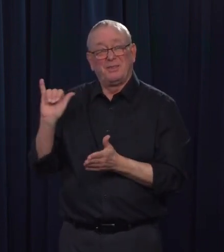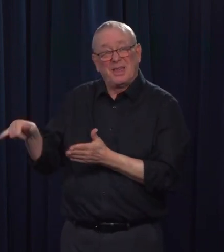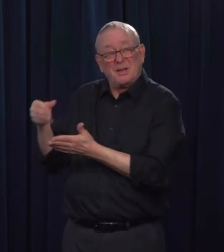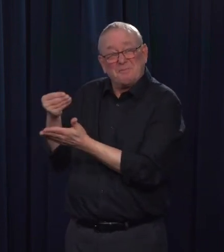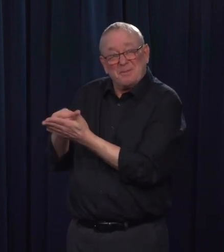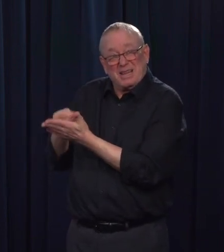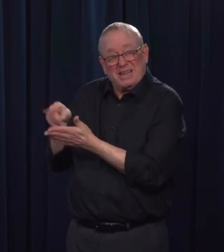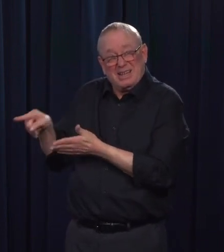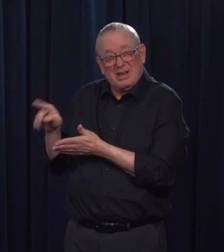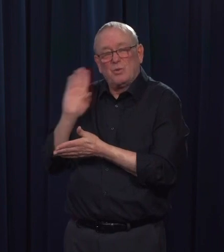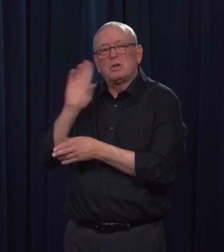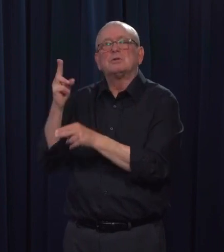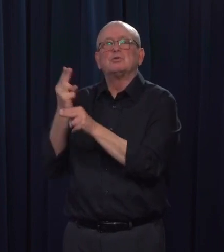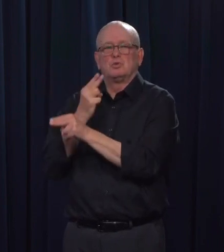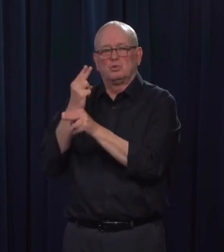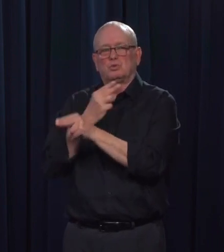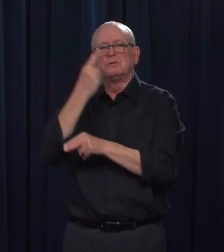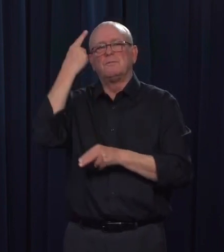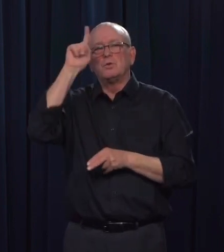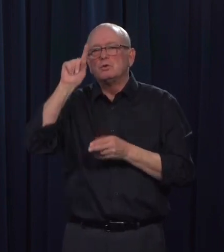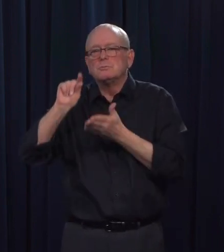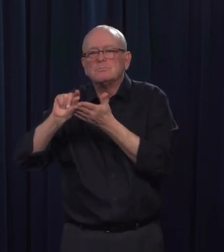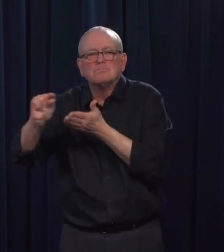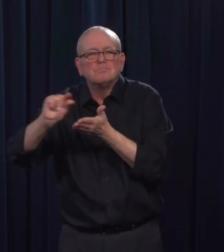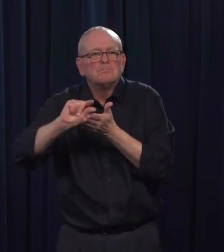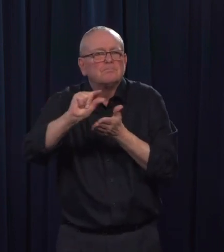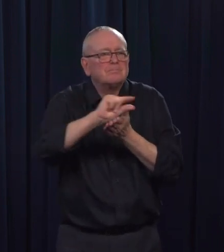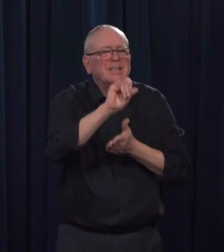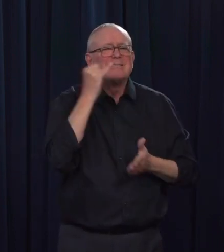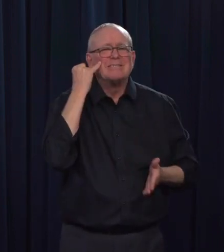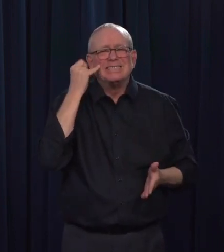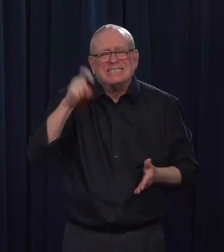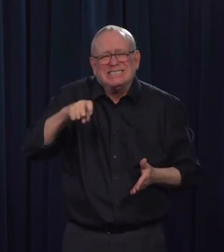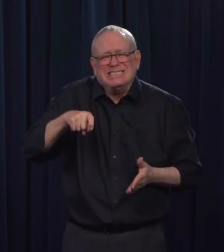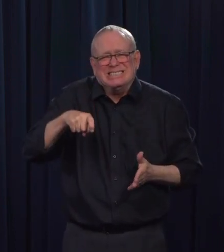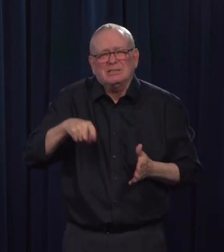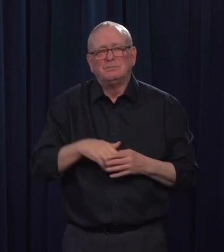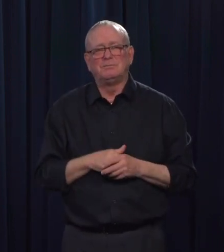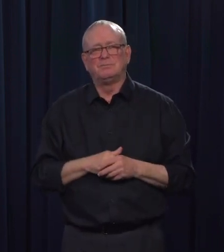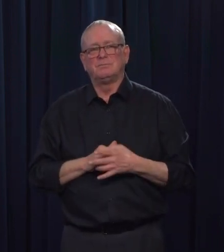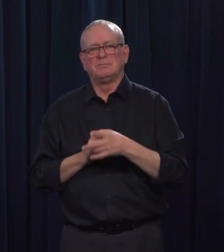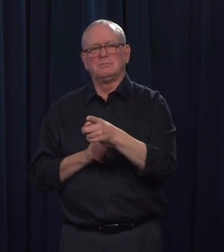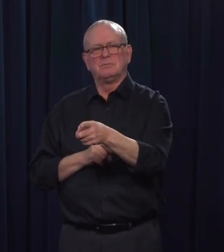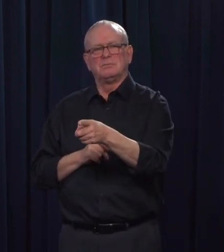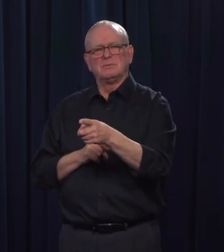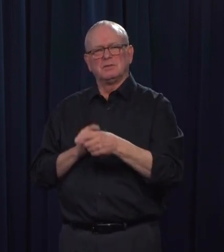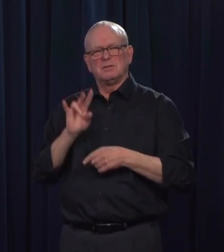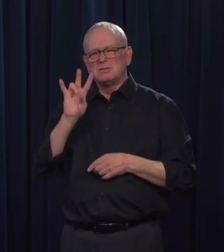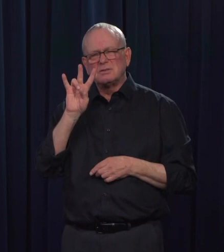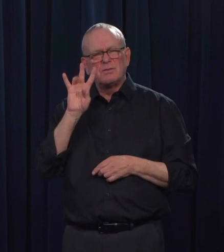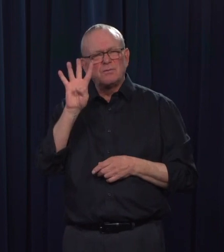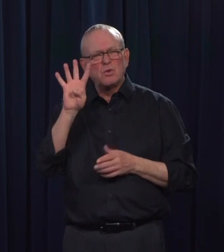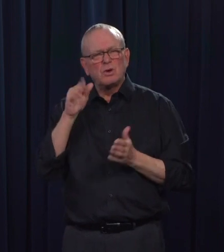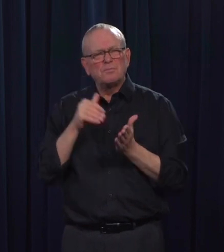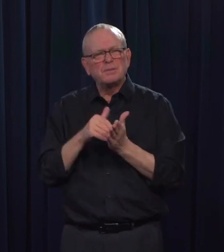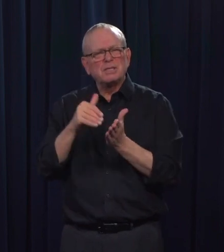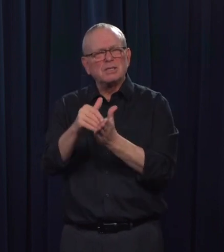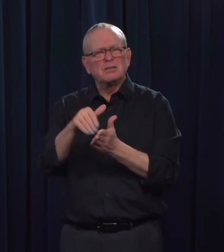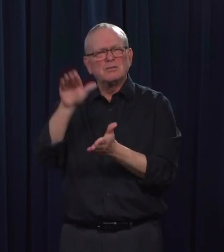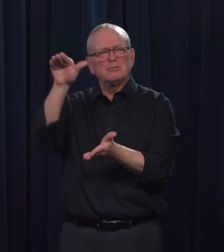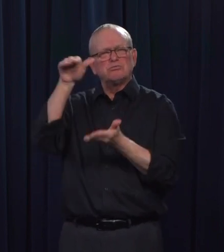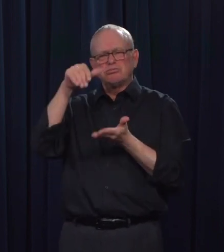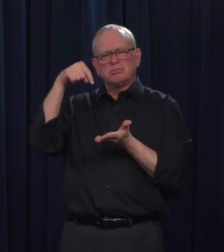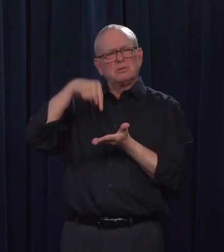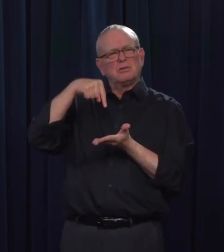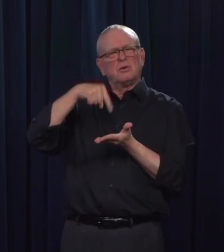now, so what do you need it for? We'll get back to you on the specifics of that. No, but why did you ask for it then? must, there must be some idea of why.